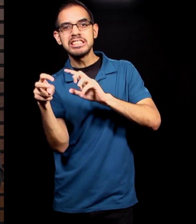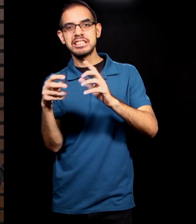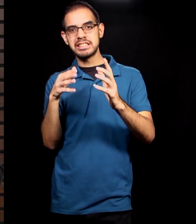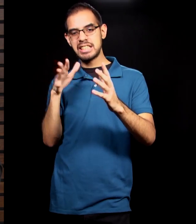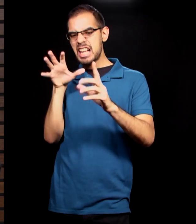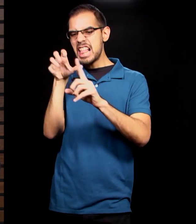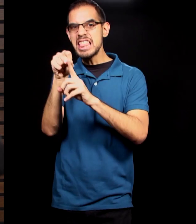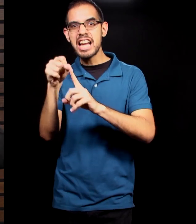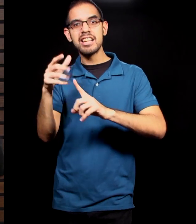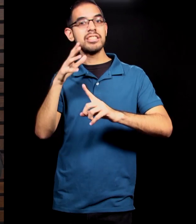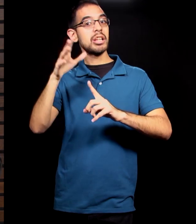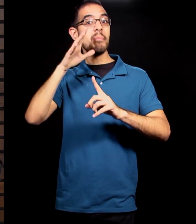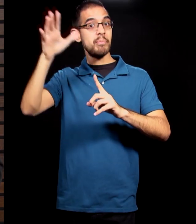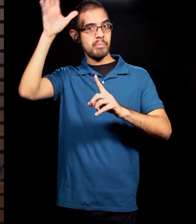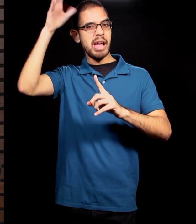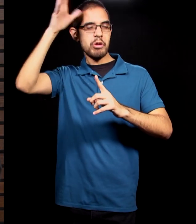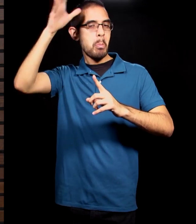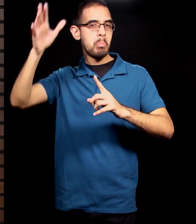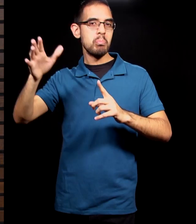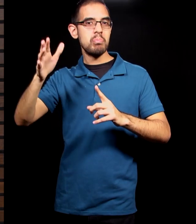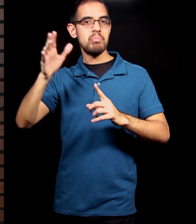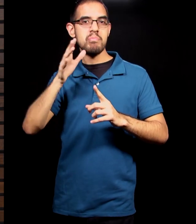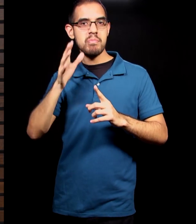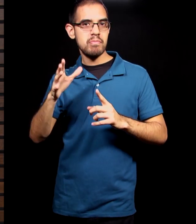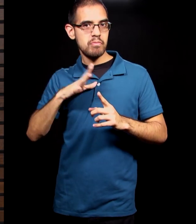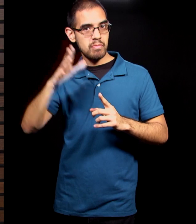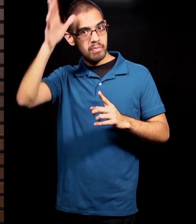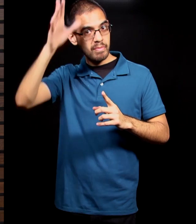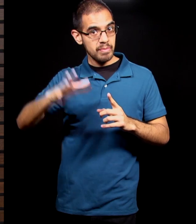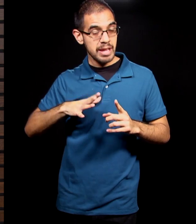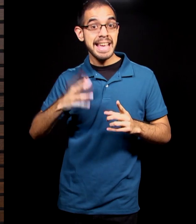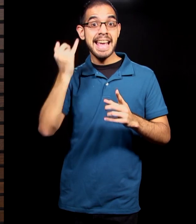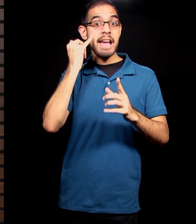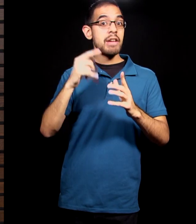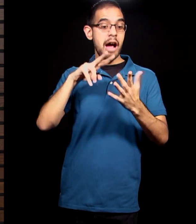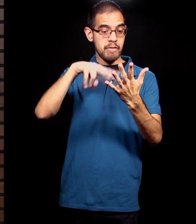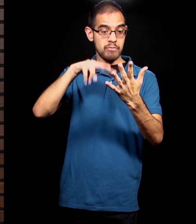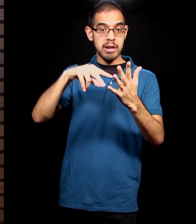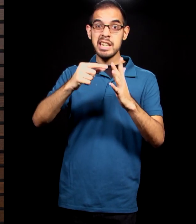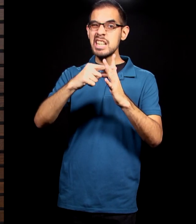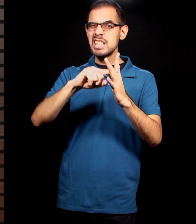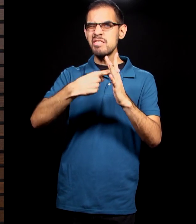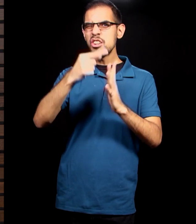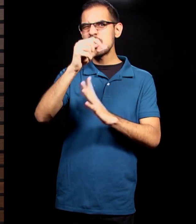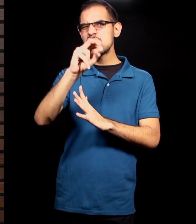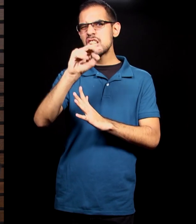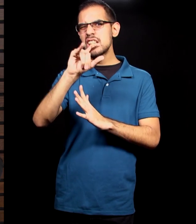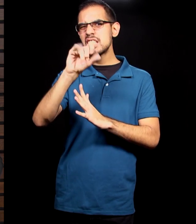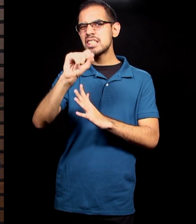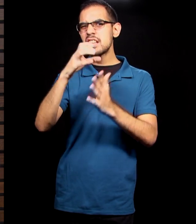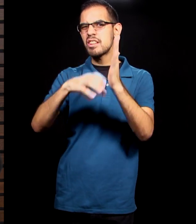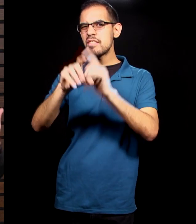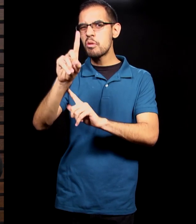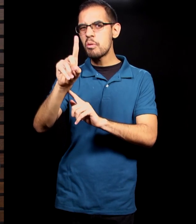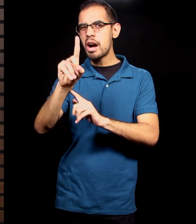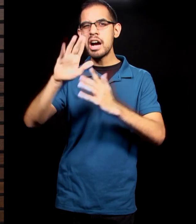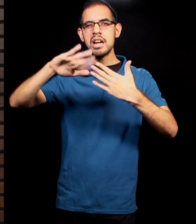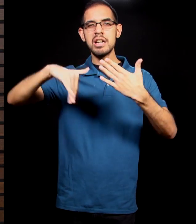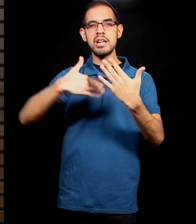to kind of get us all up to speed. If you haven't read the beginning of the book, in Genesis chapter 1, we get the creation of all things, how God made